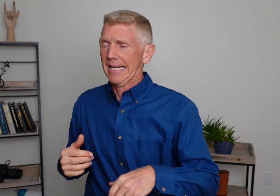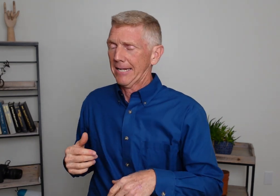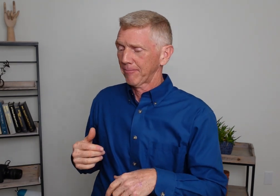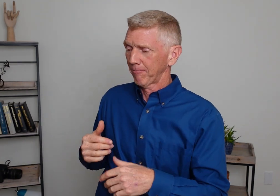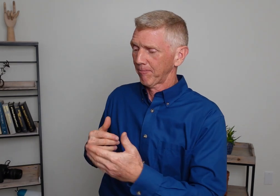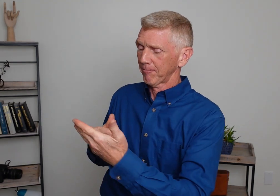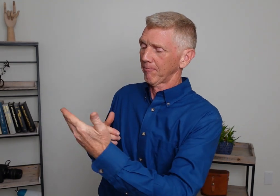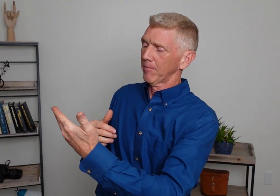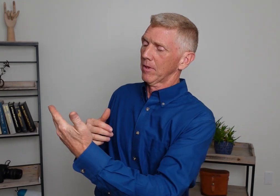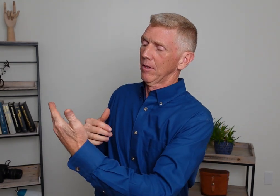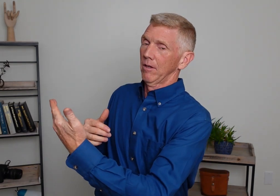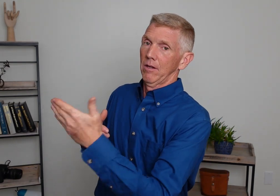again.